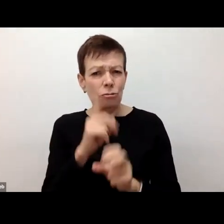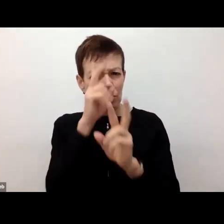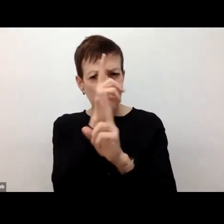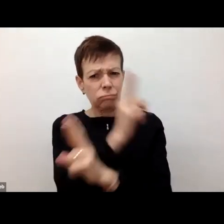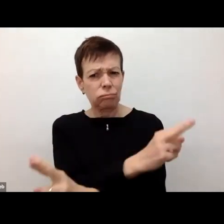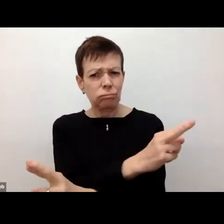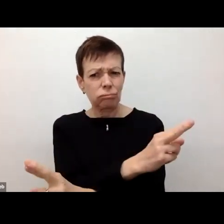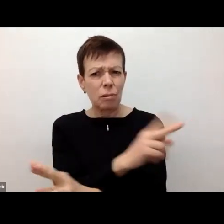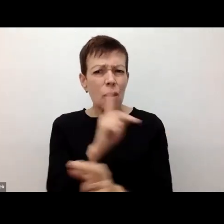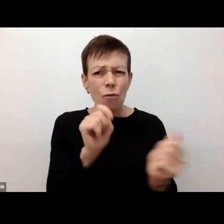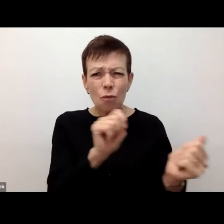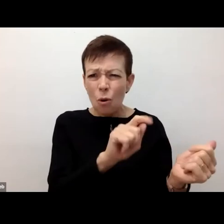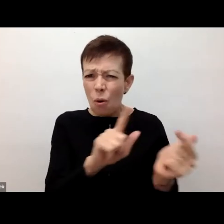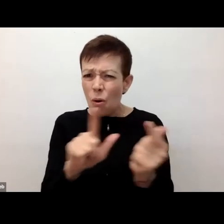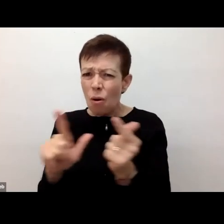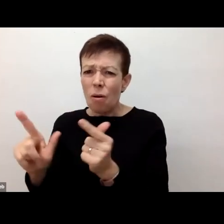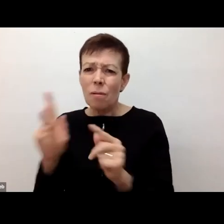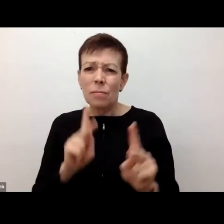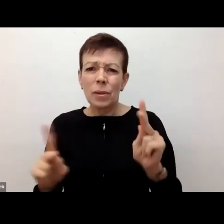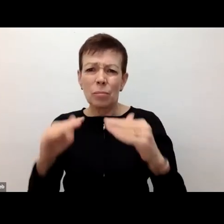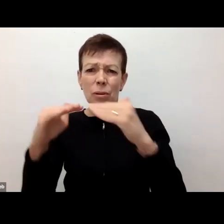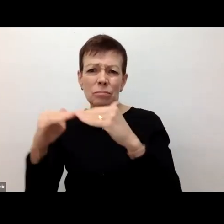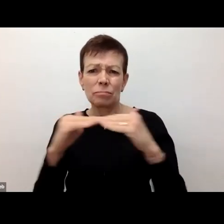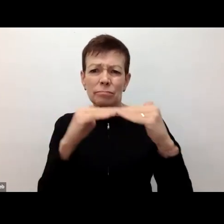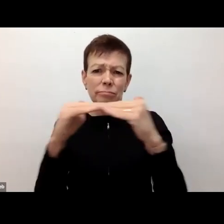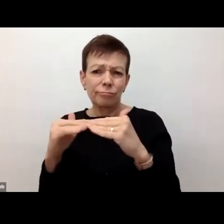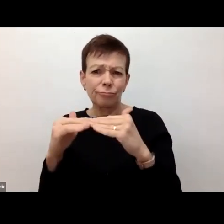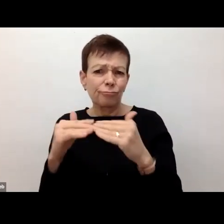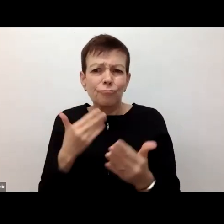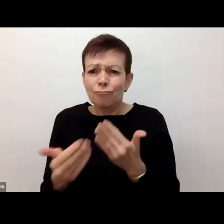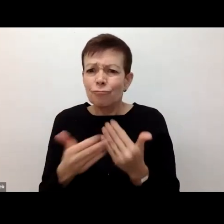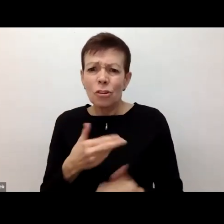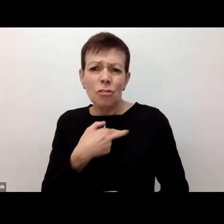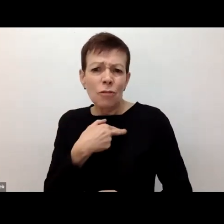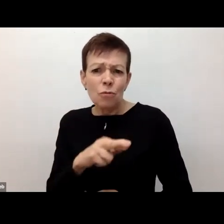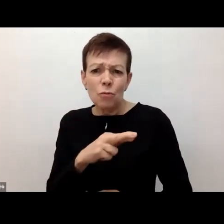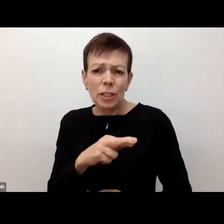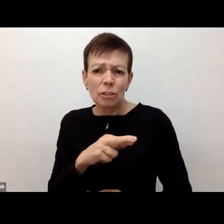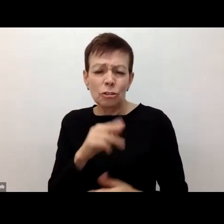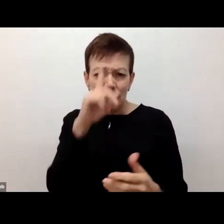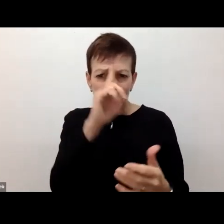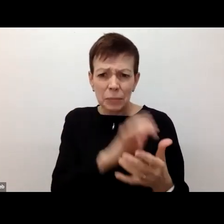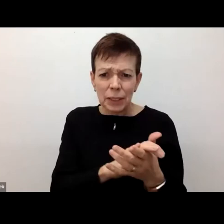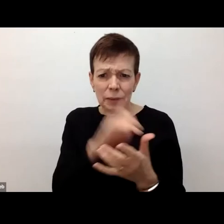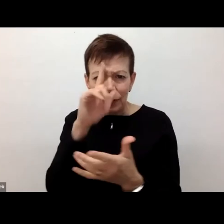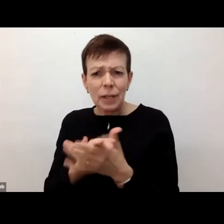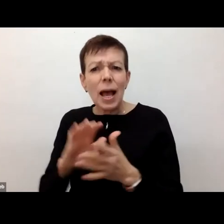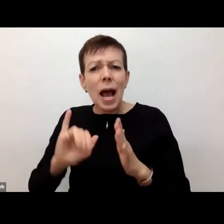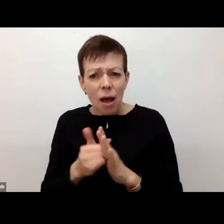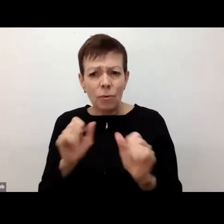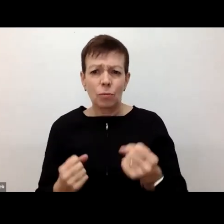the human dignity that is called for in all faith traditions, the human dignity for all those facing immigration detention?